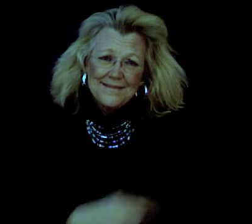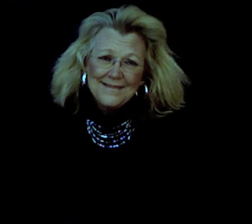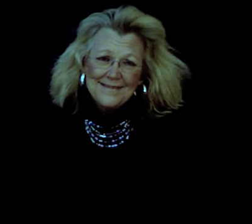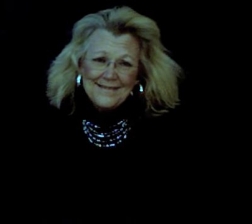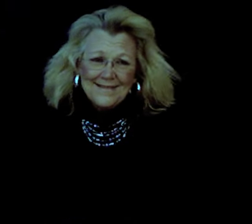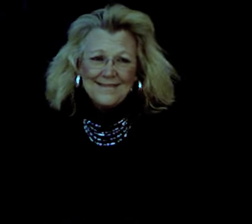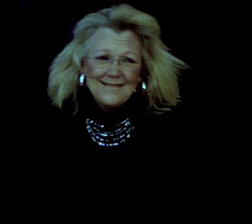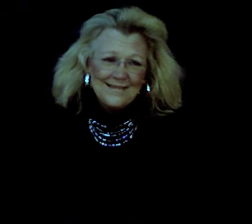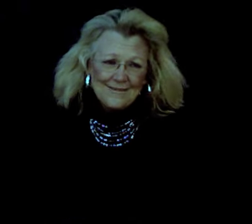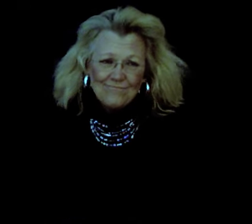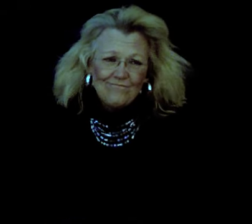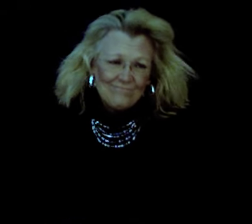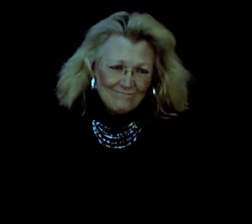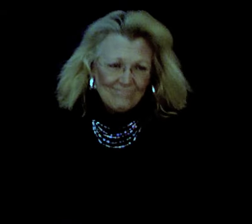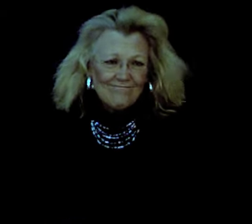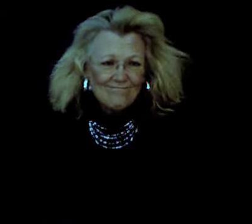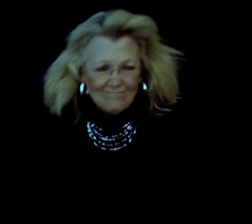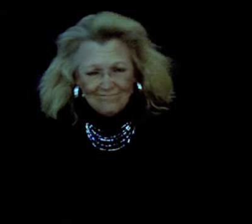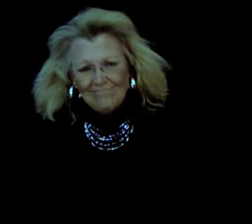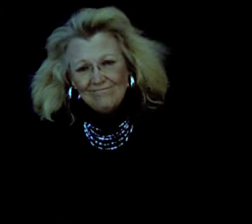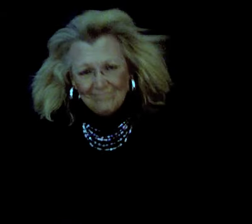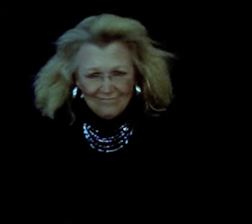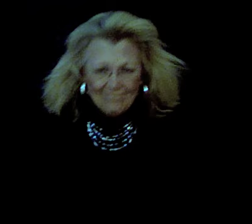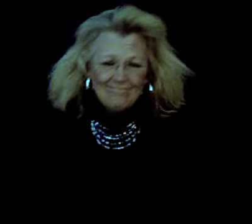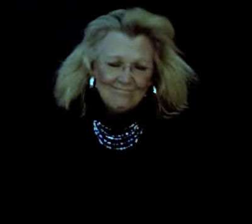Mm, mm, mm, mm, mm